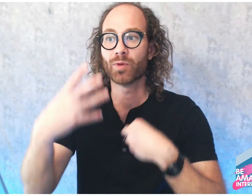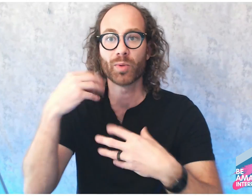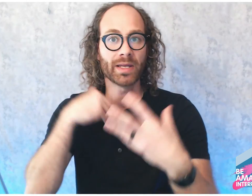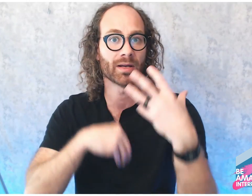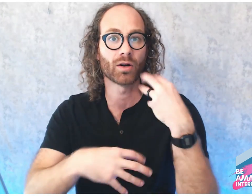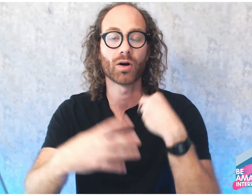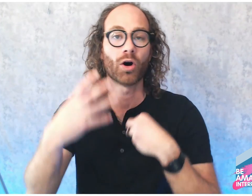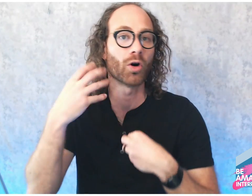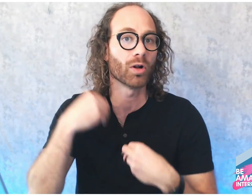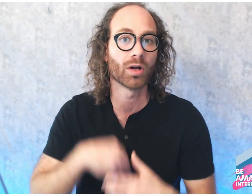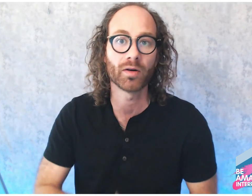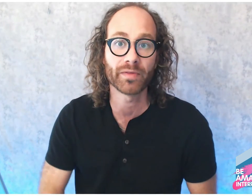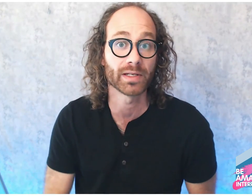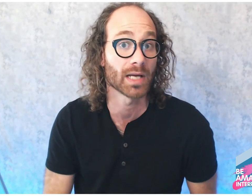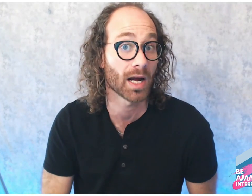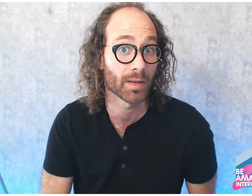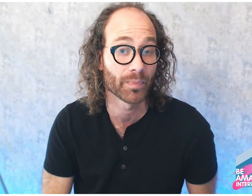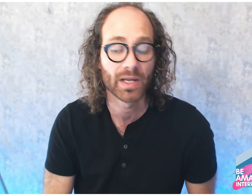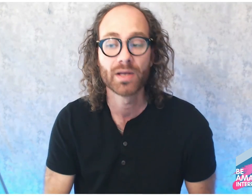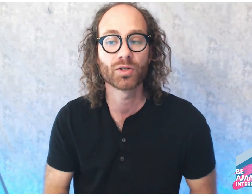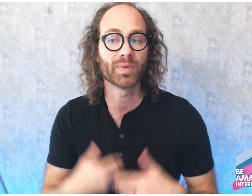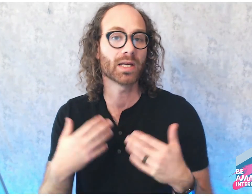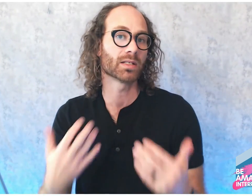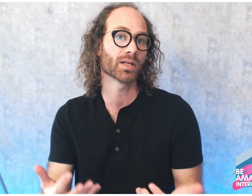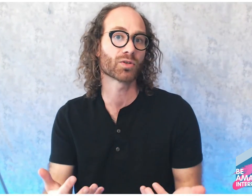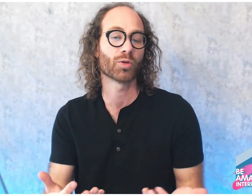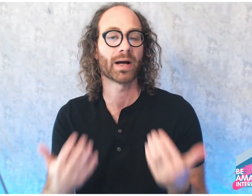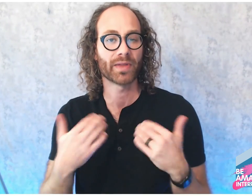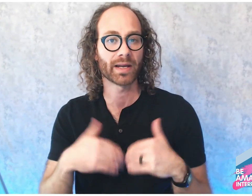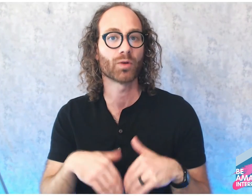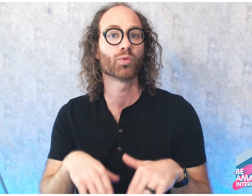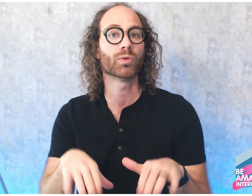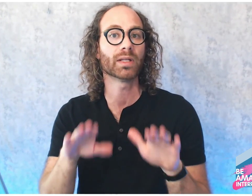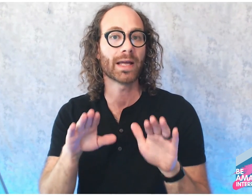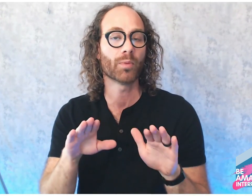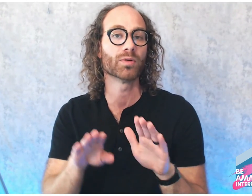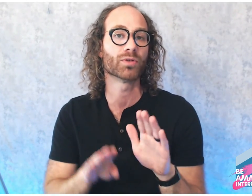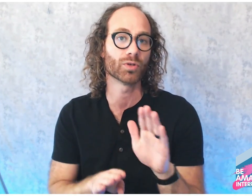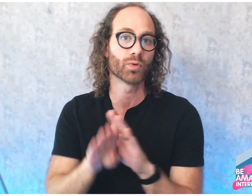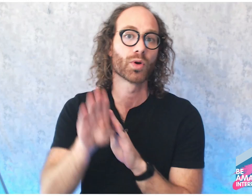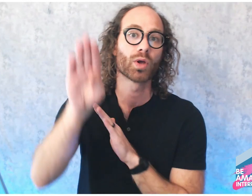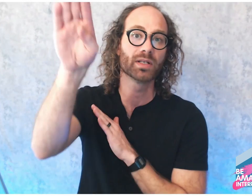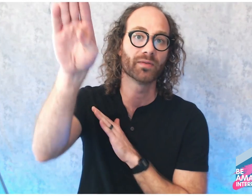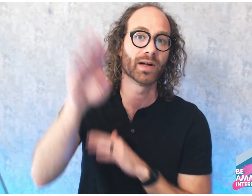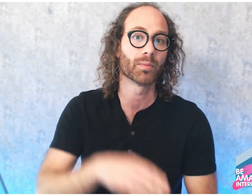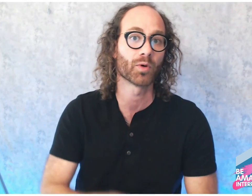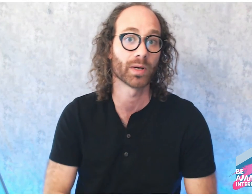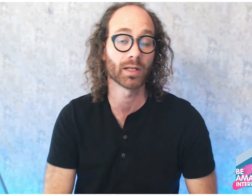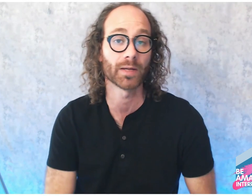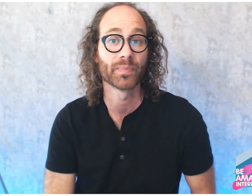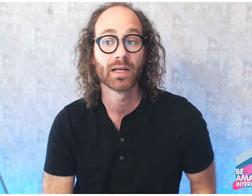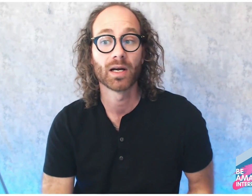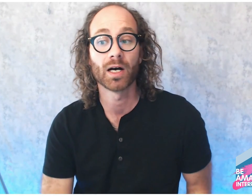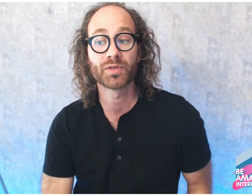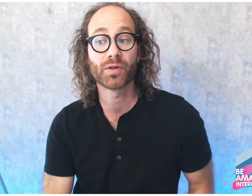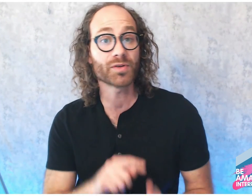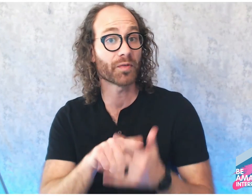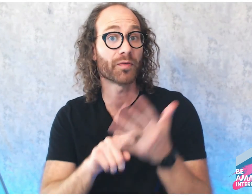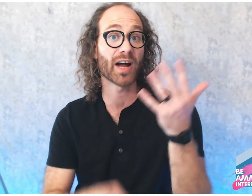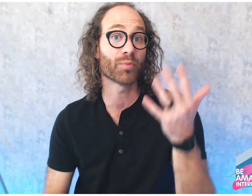hear all of the time. So being intentional about that can really help you to develop quickly. So those are five practice